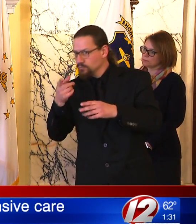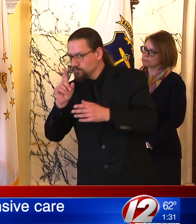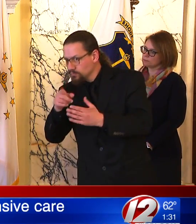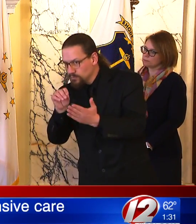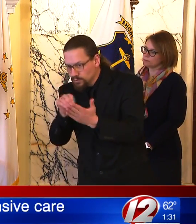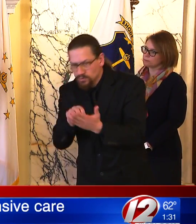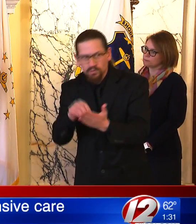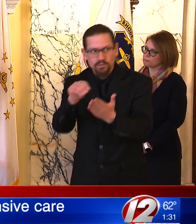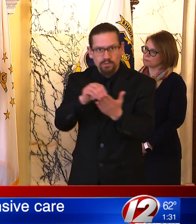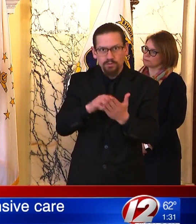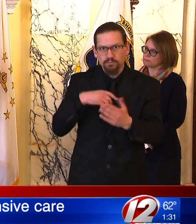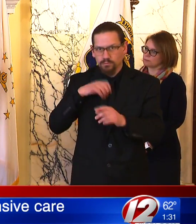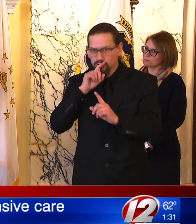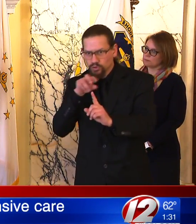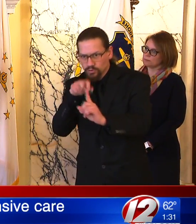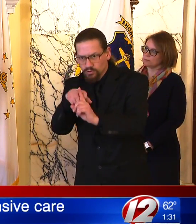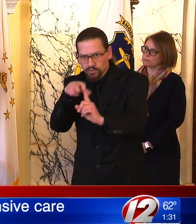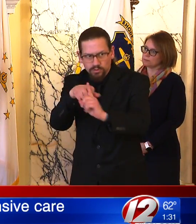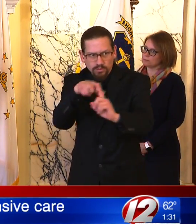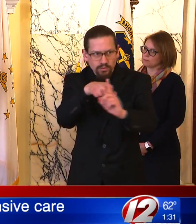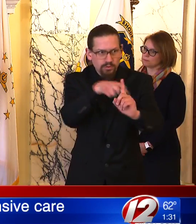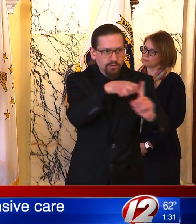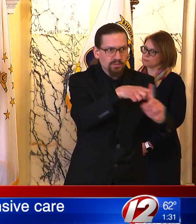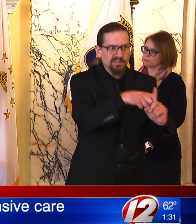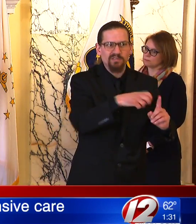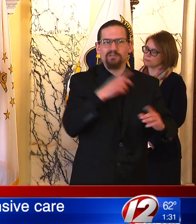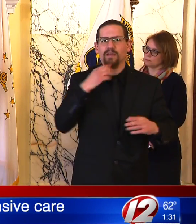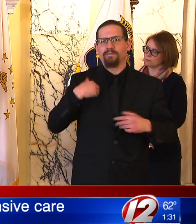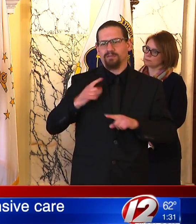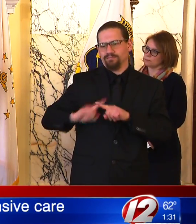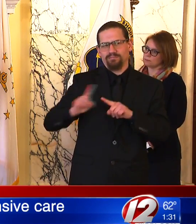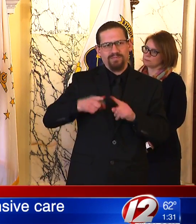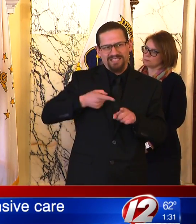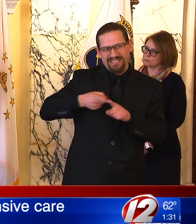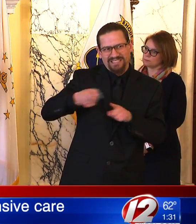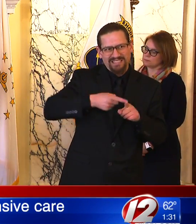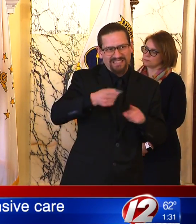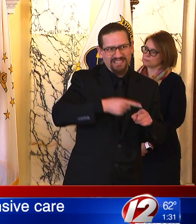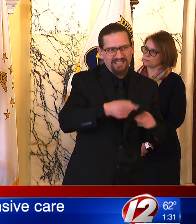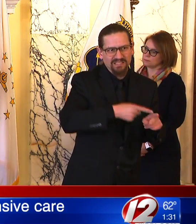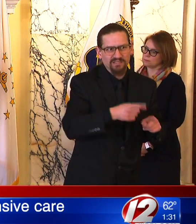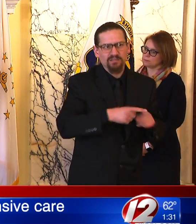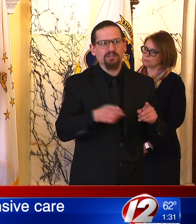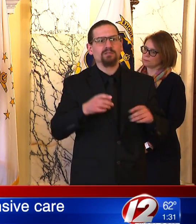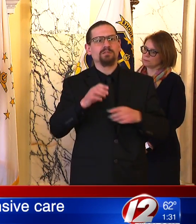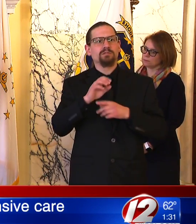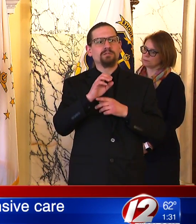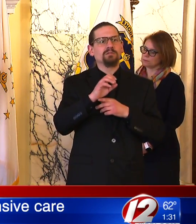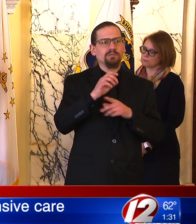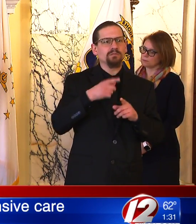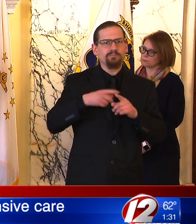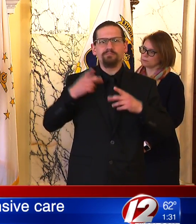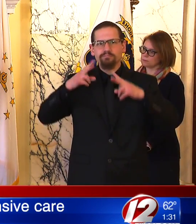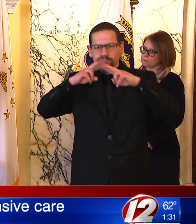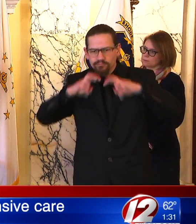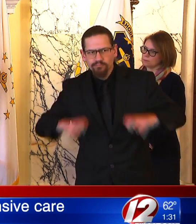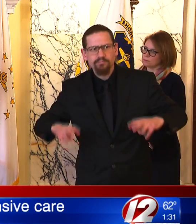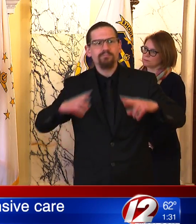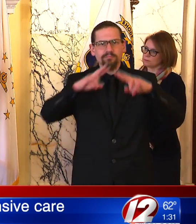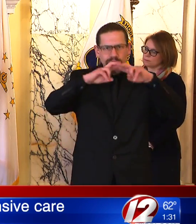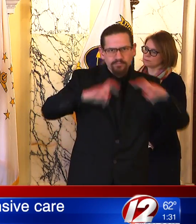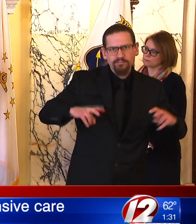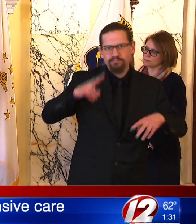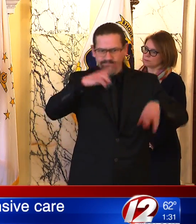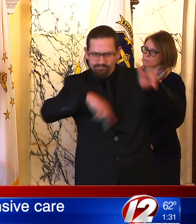to what you see in our afternoon press releases. For example, in doing case outreach, a case may be